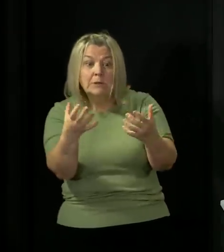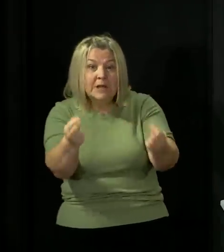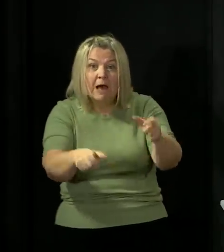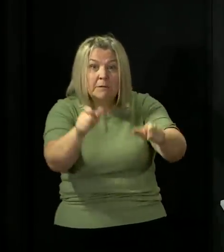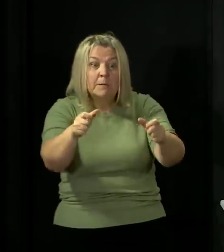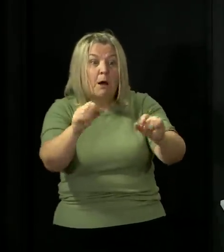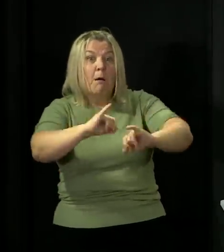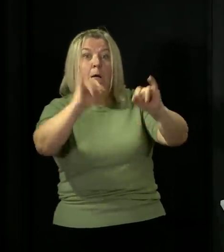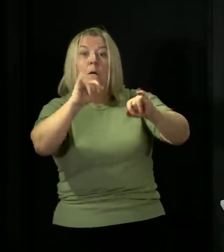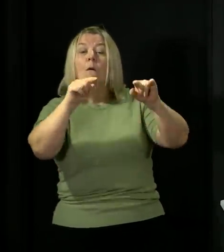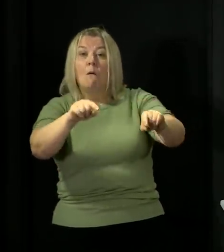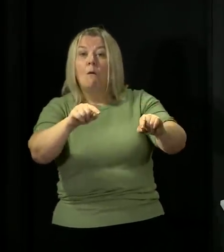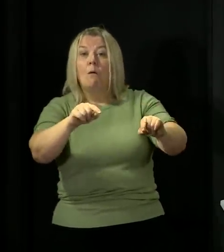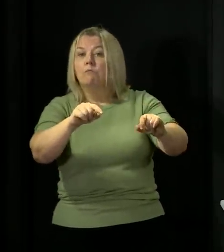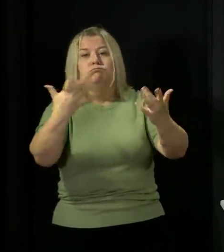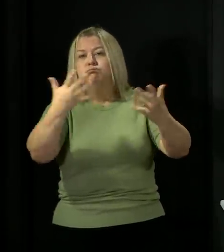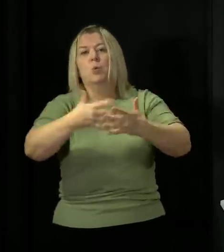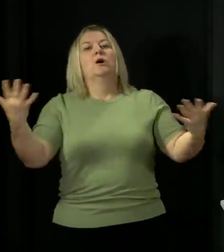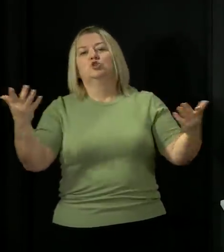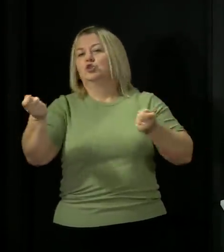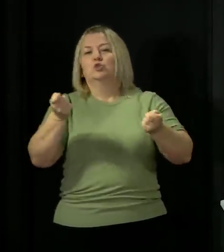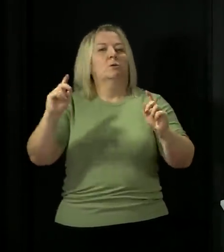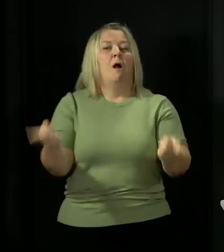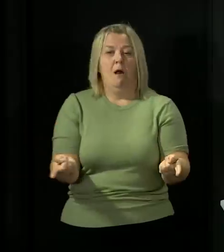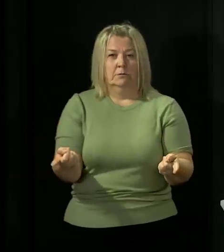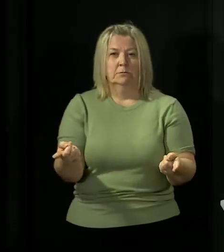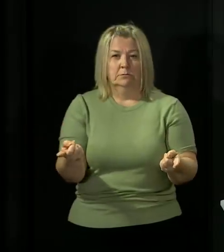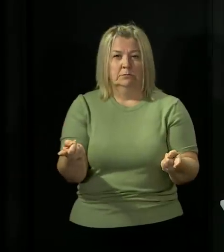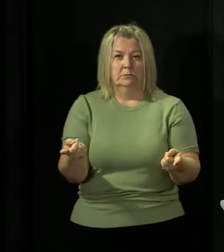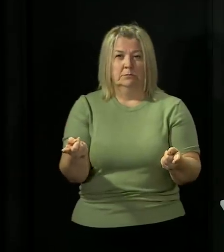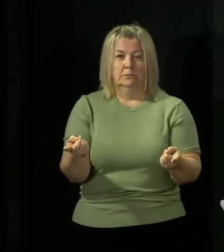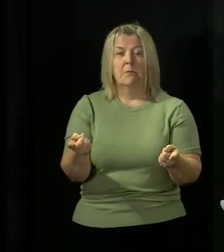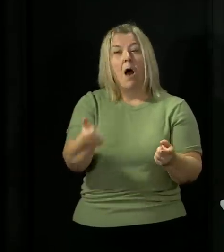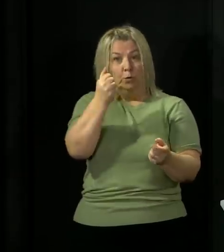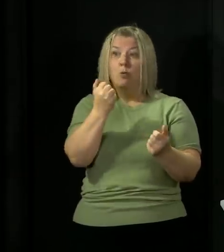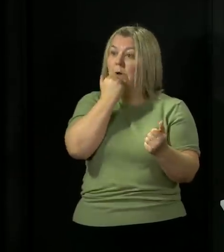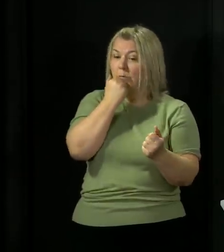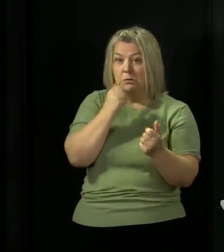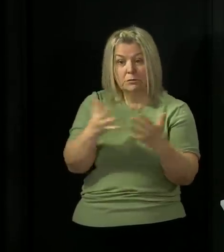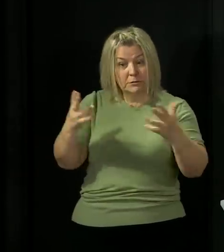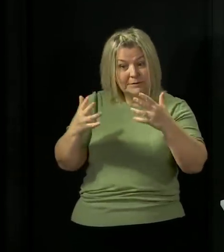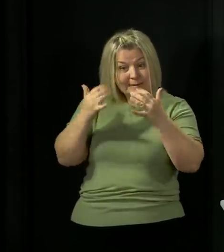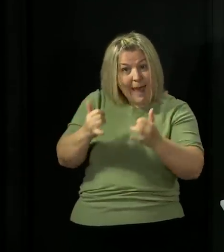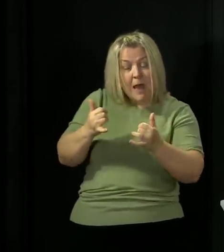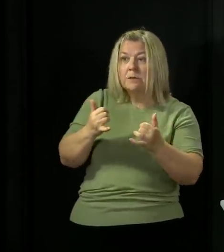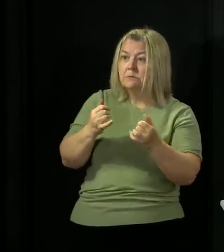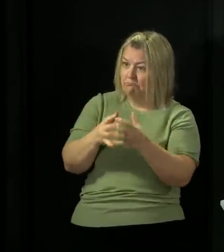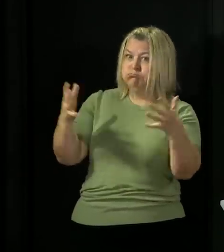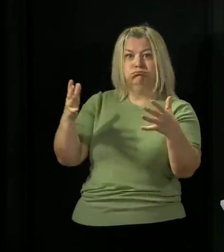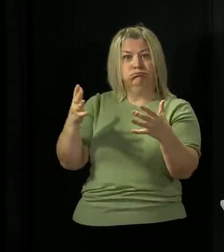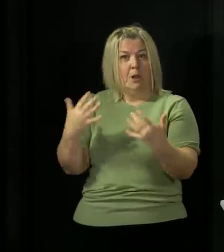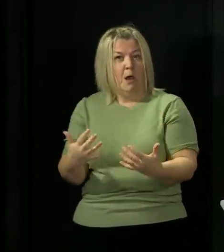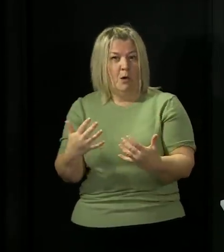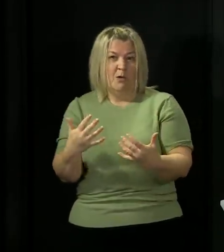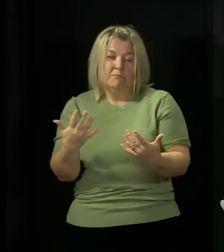tested could overwhelm the system even with a vastly expanded testing capacity. Second TTI